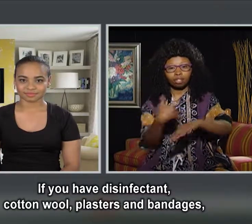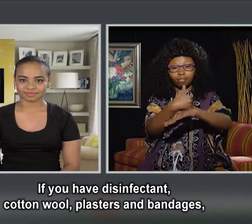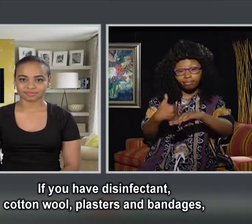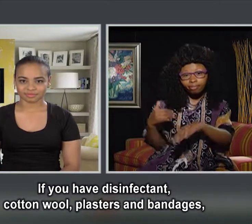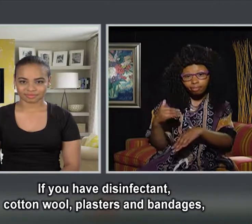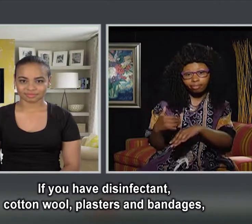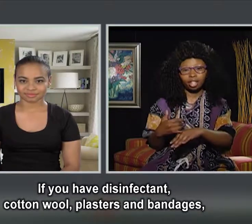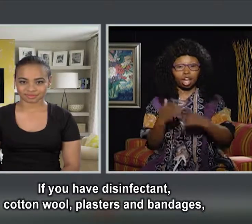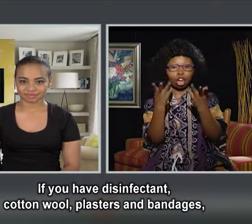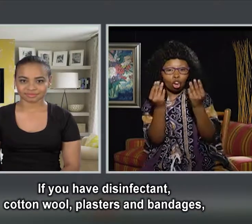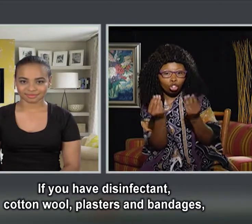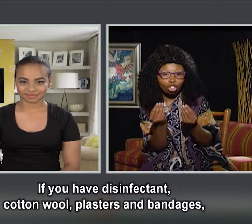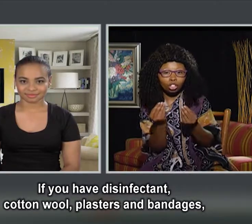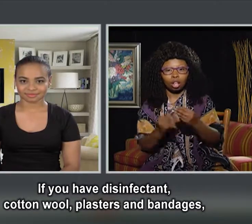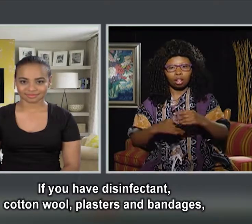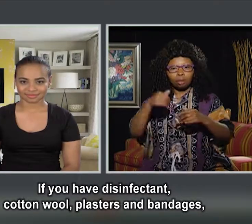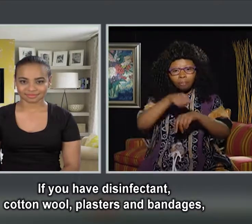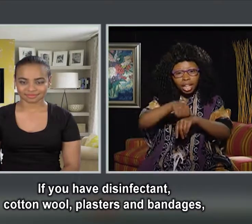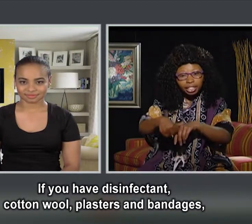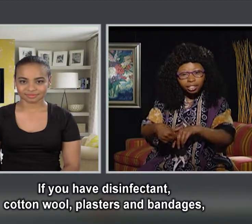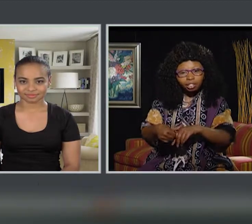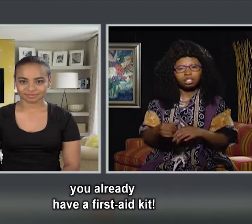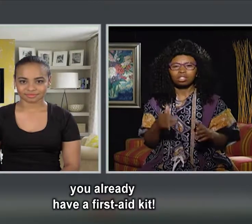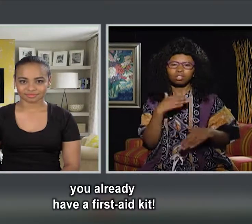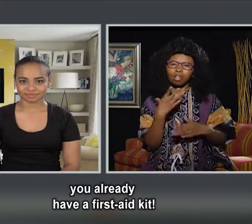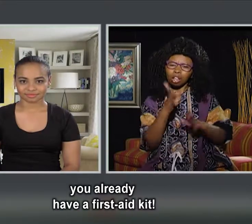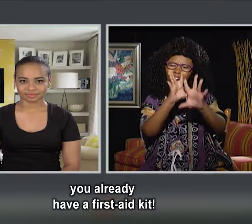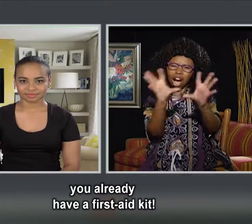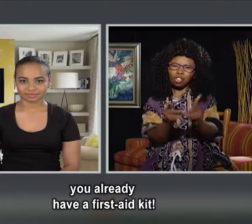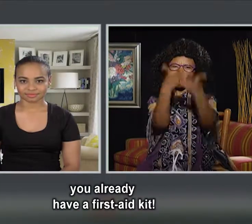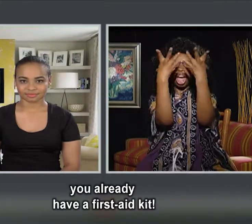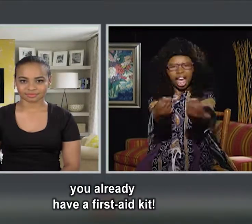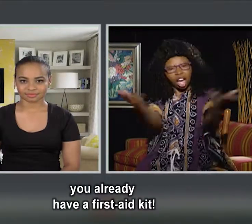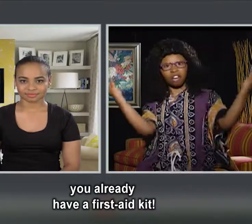If you have disinfectant cotton wool plasters and bandages, you already have a first aid kit.